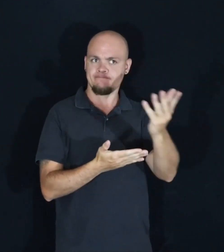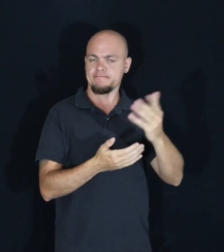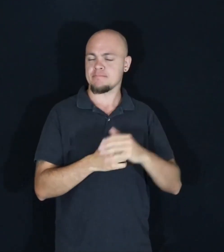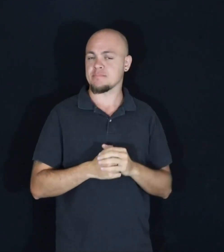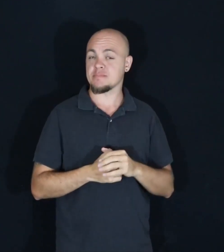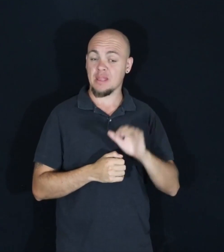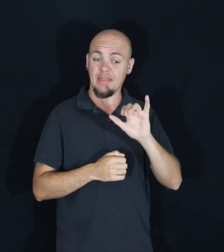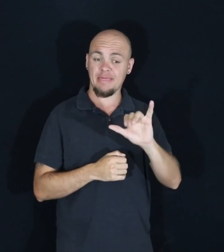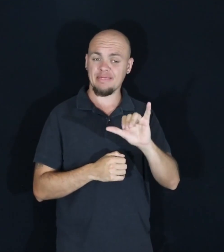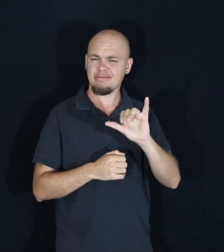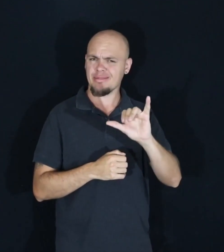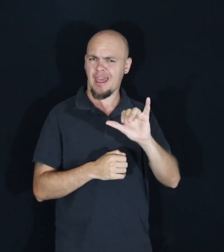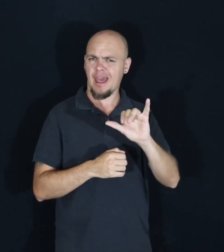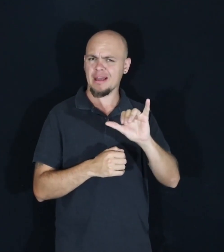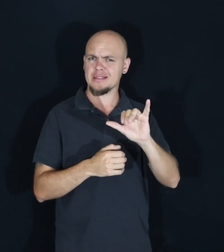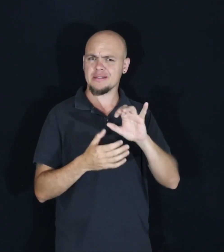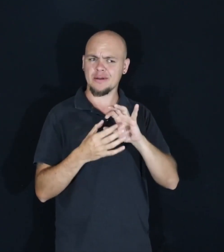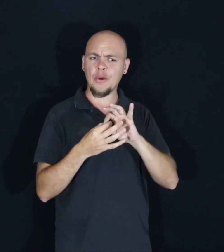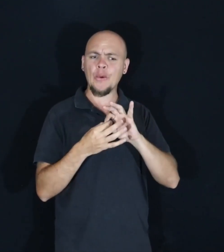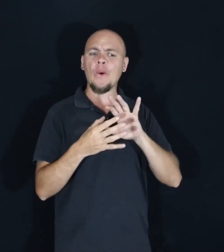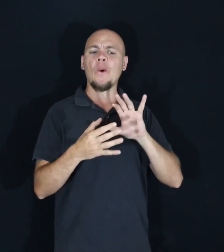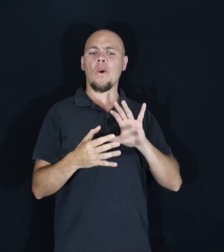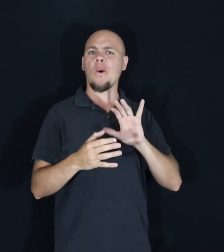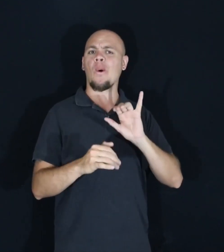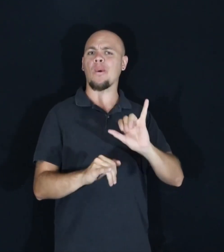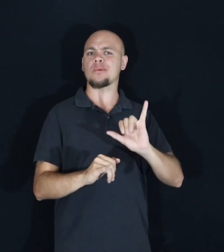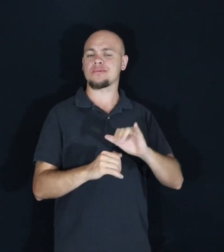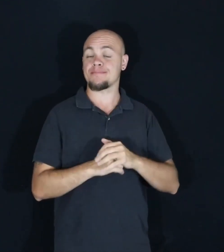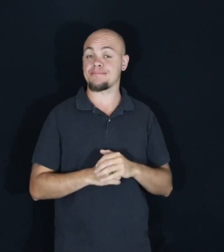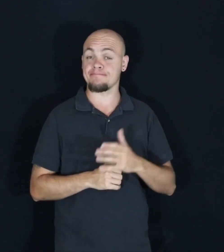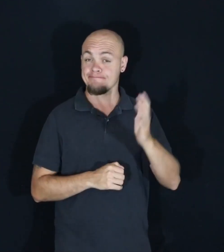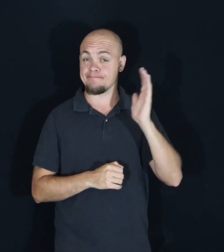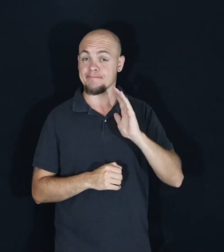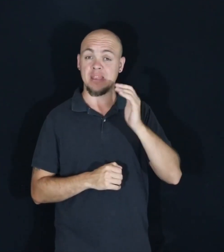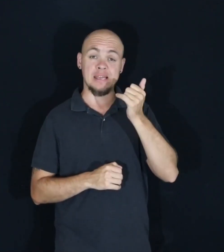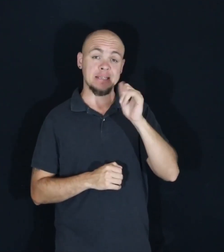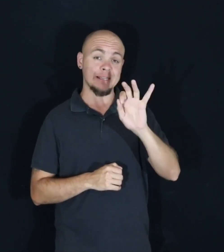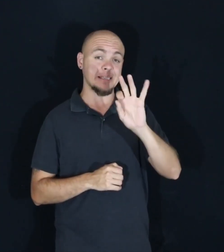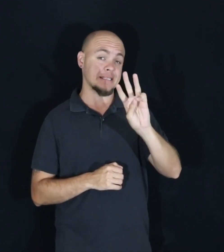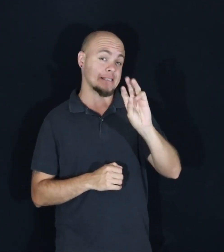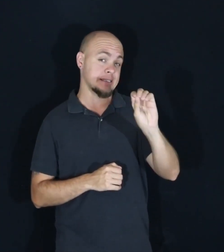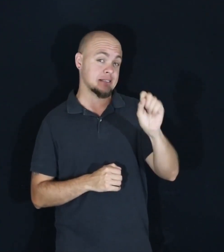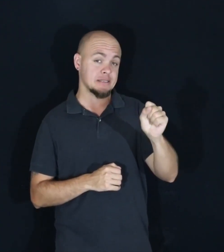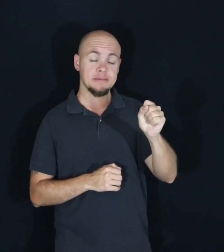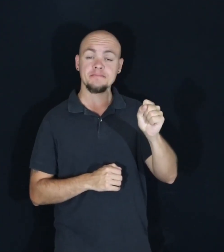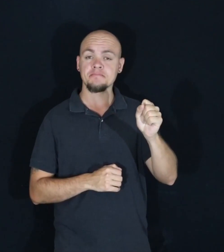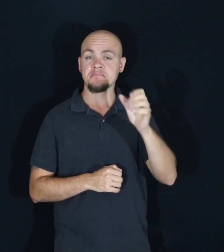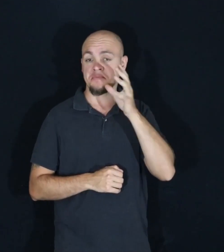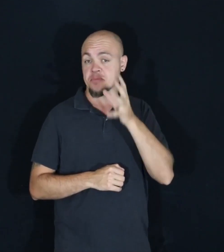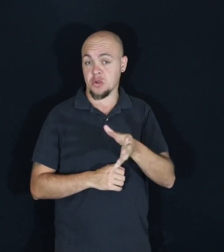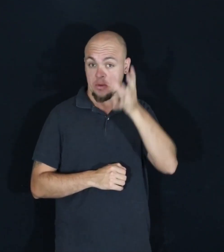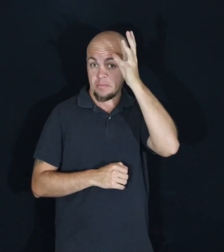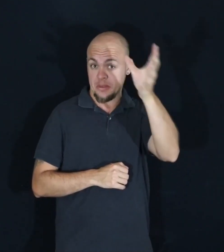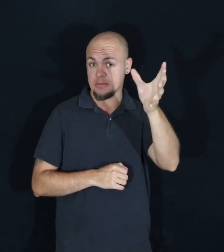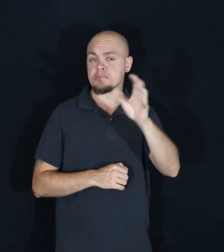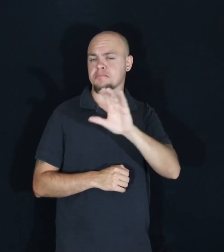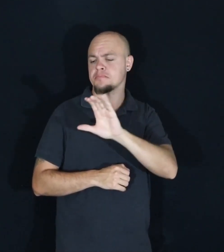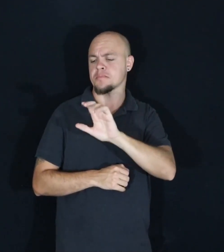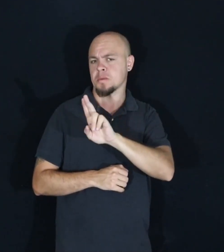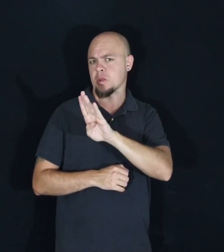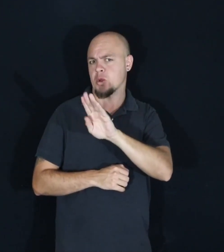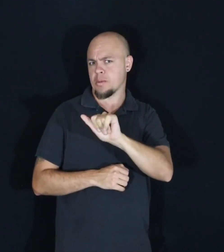freedom. You see, back in 1960, my grandparents had to flee their home country of Cuba